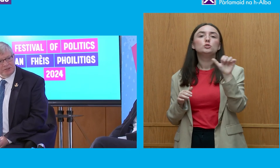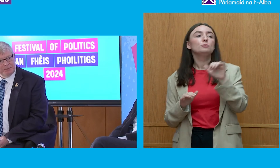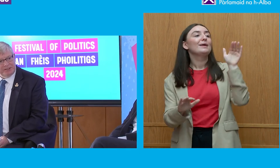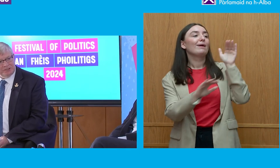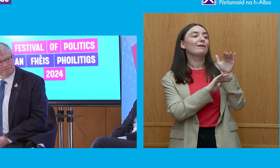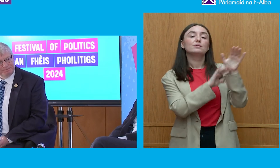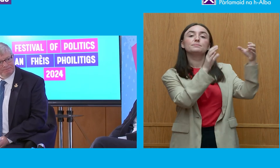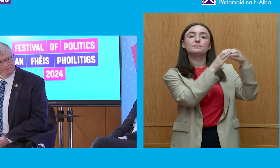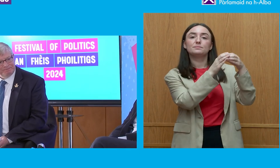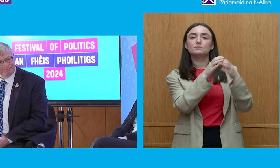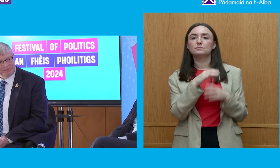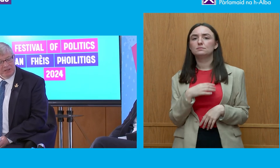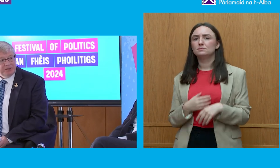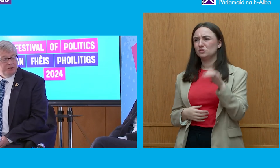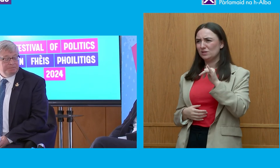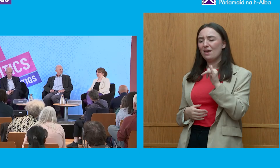polices the police